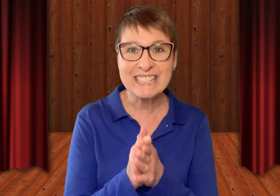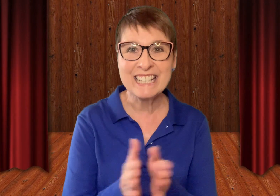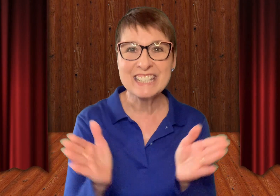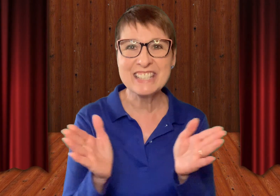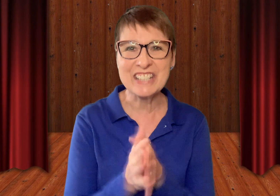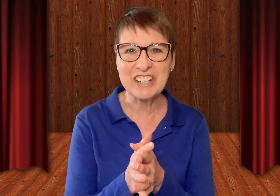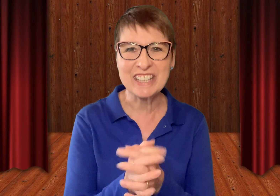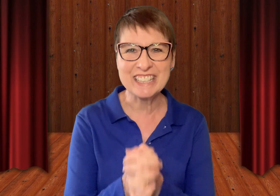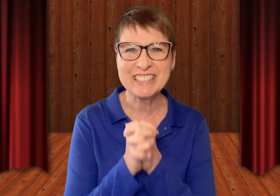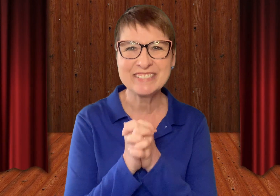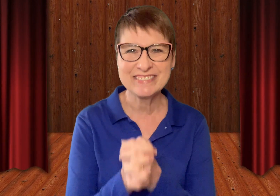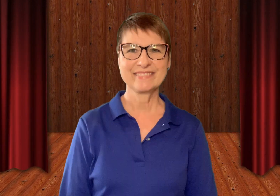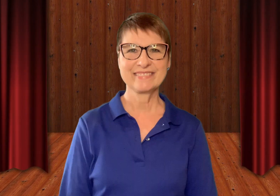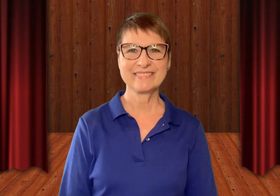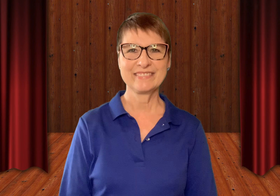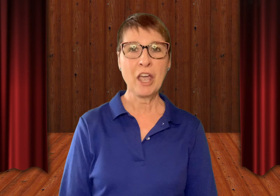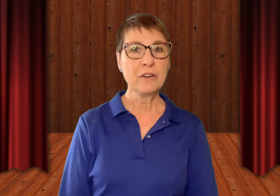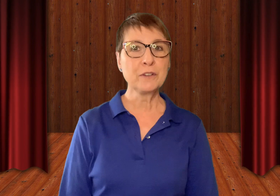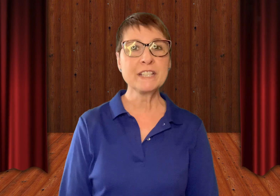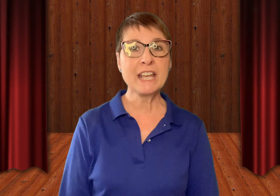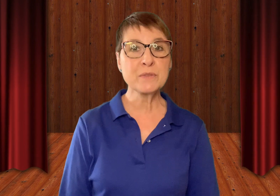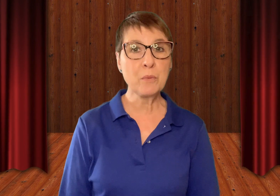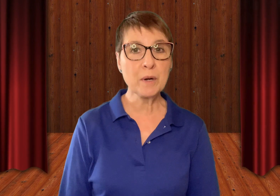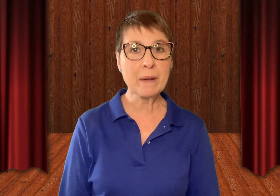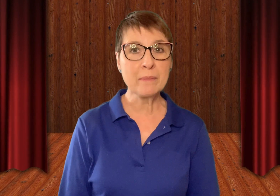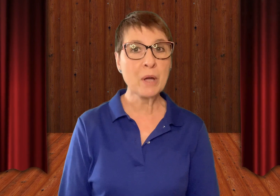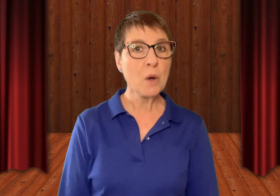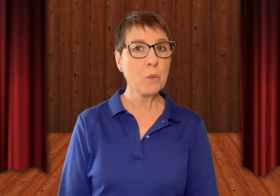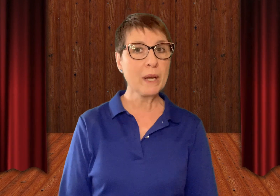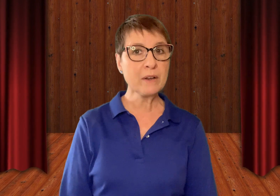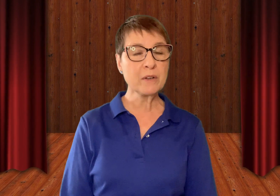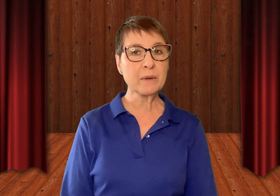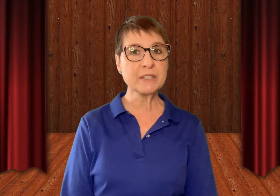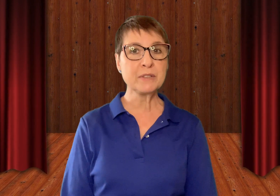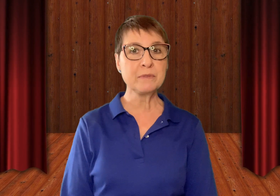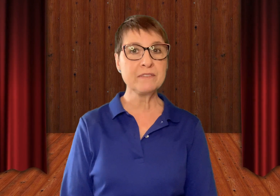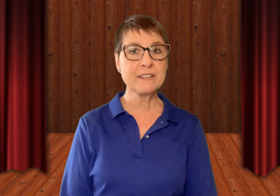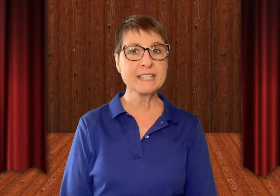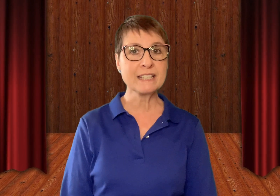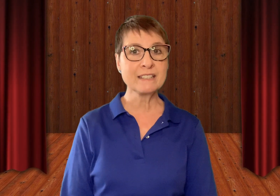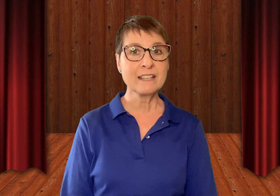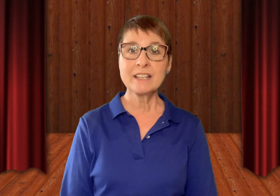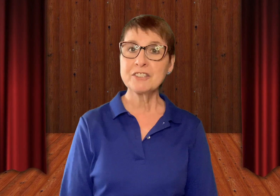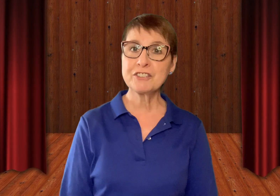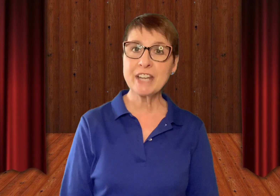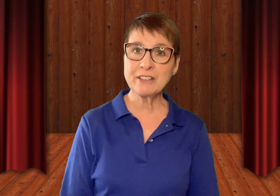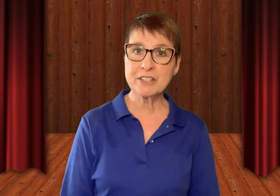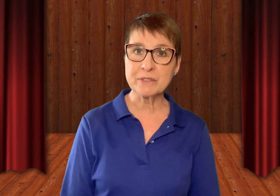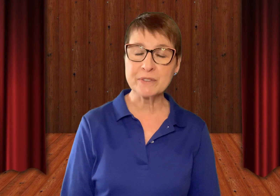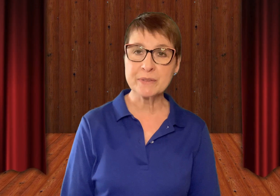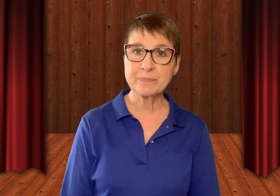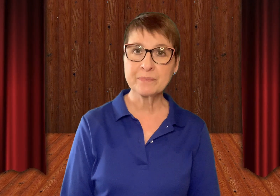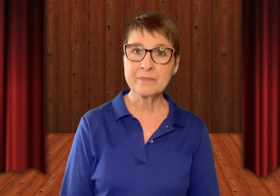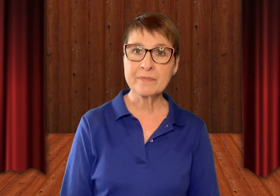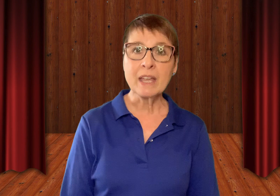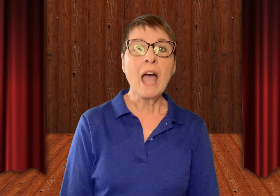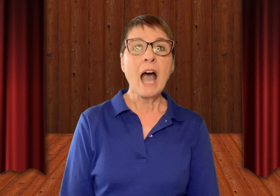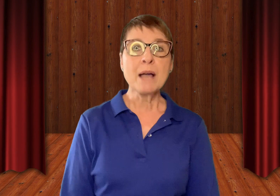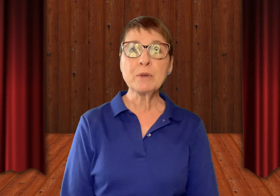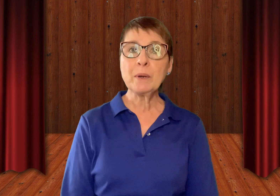started. For today's warm-up, we are going to revisit statues. I'm going